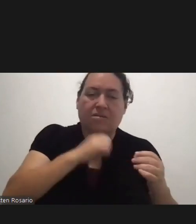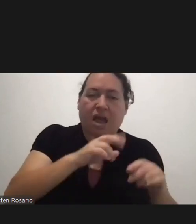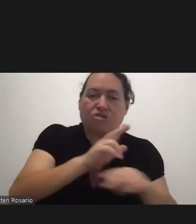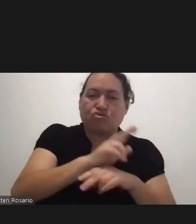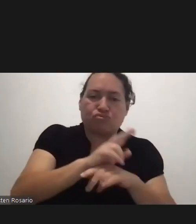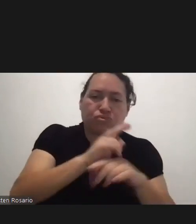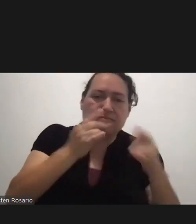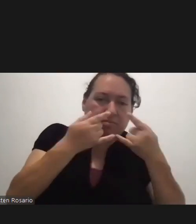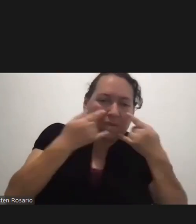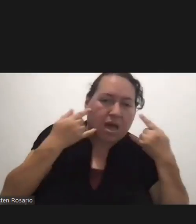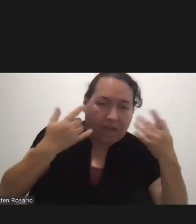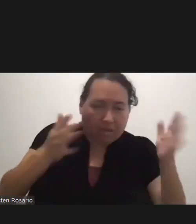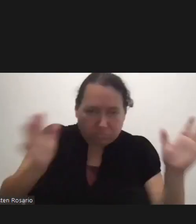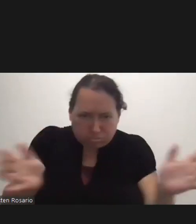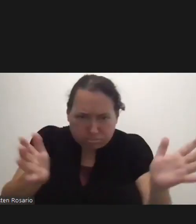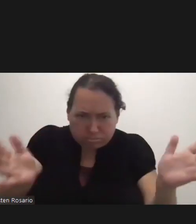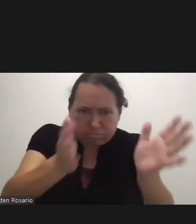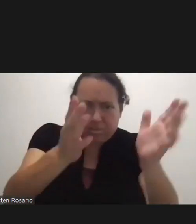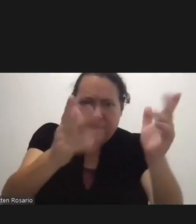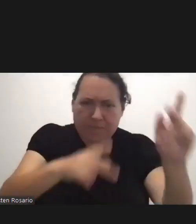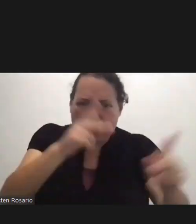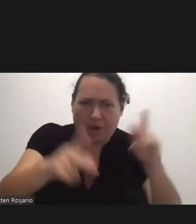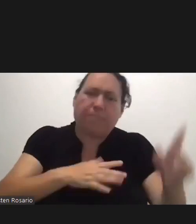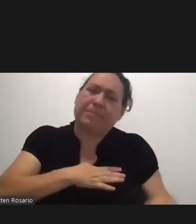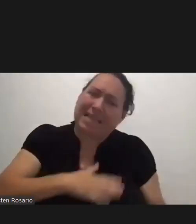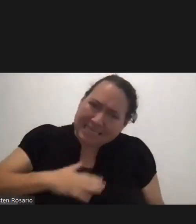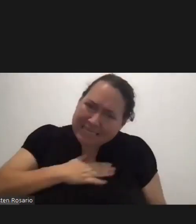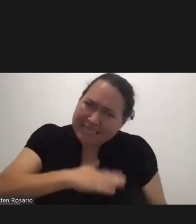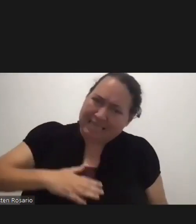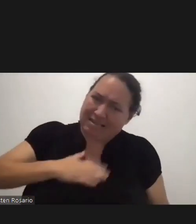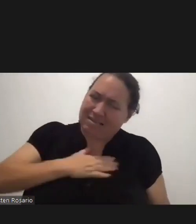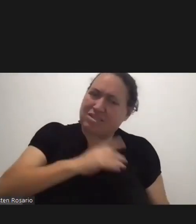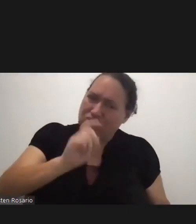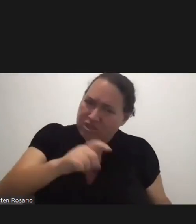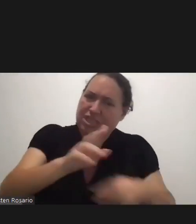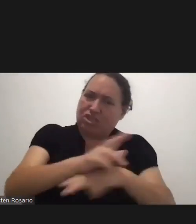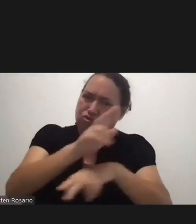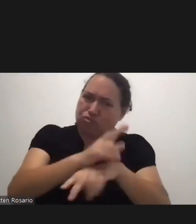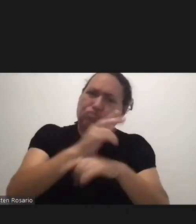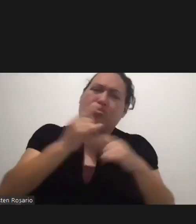Please Protect Yourself And Protect Our Community And Wear Your Mask